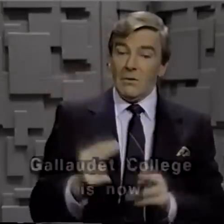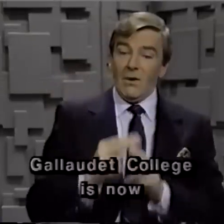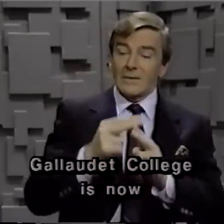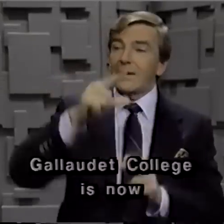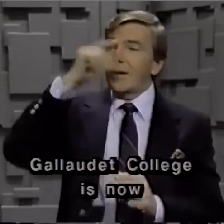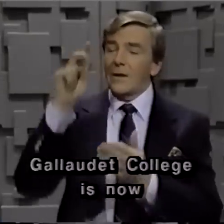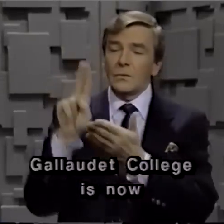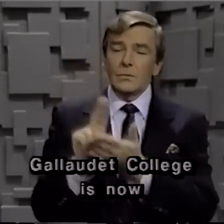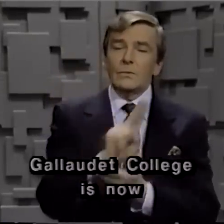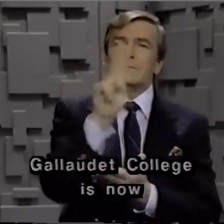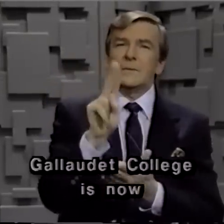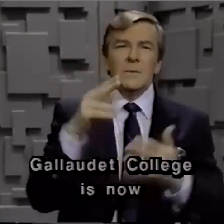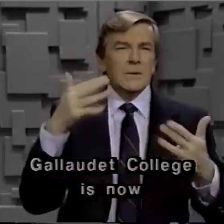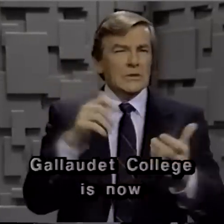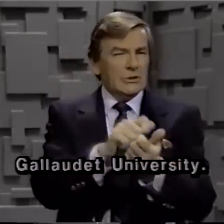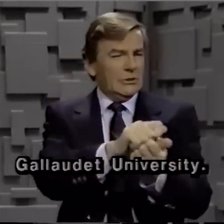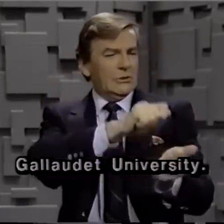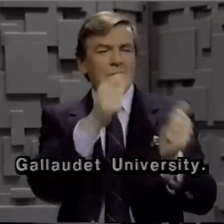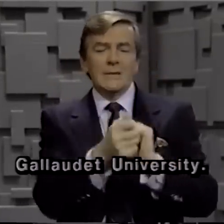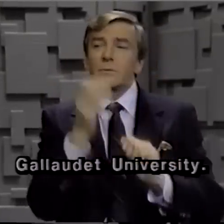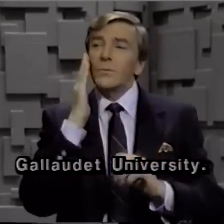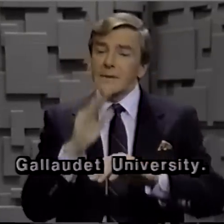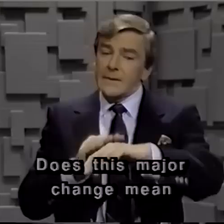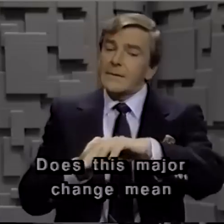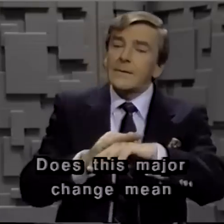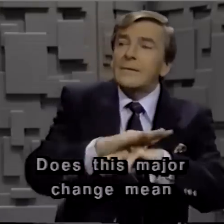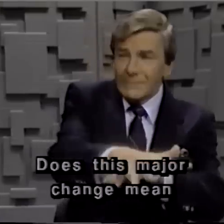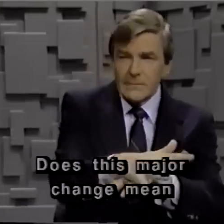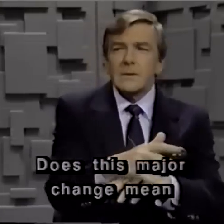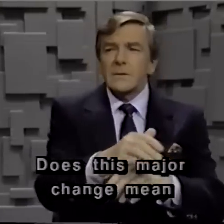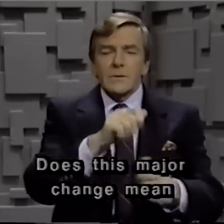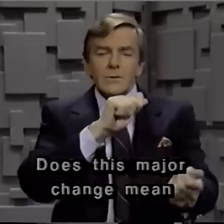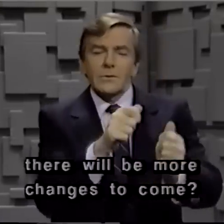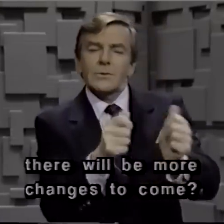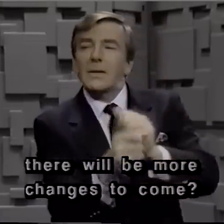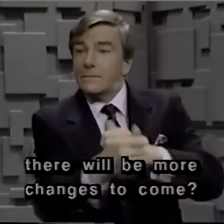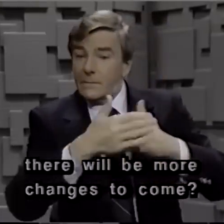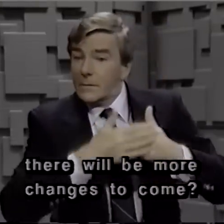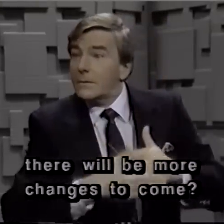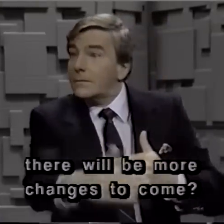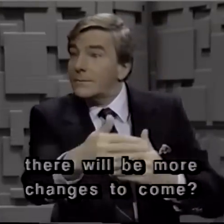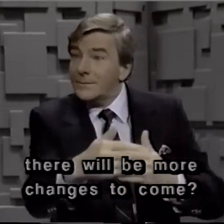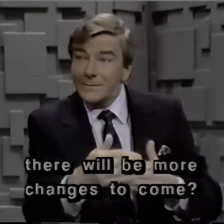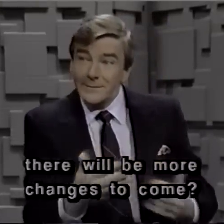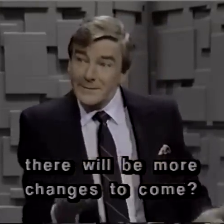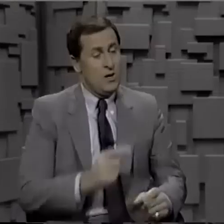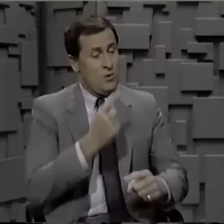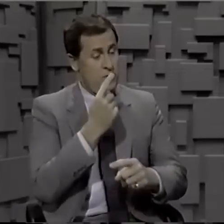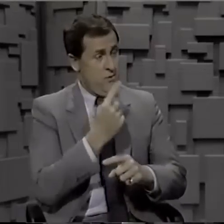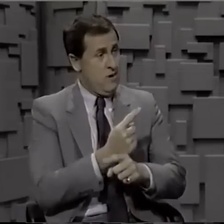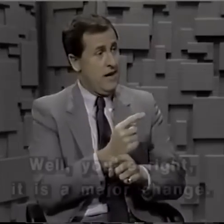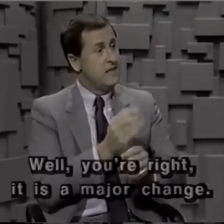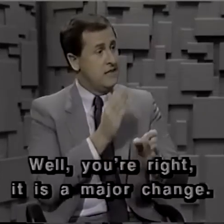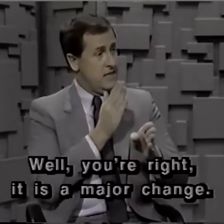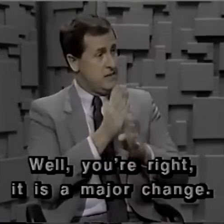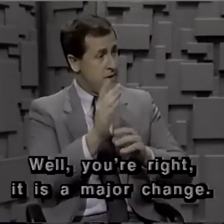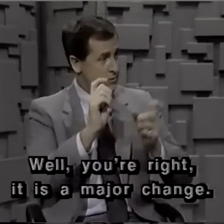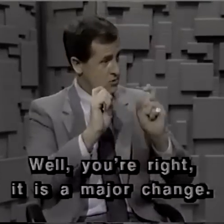College is now Gallaudet University. Does this major change mean there will be more changes to come? Well, you're right. It is a major